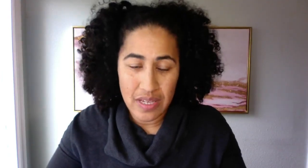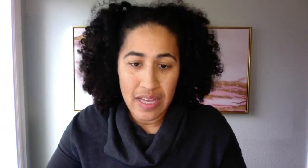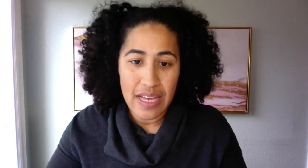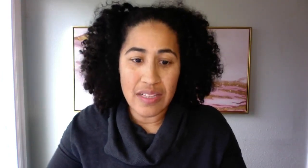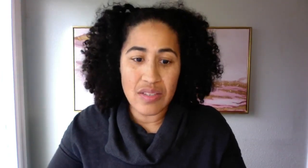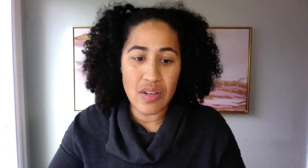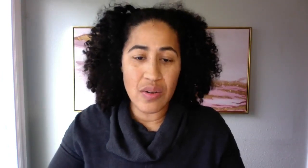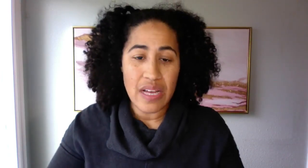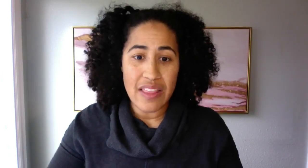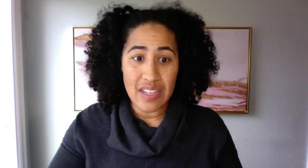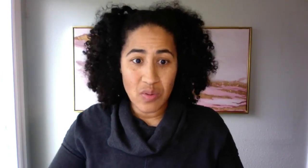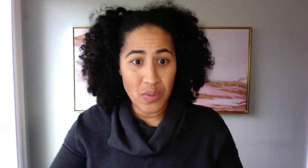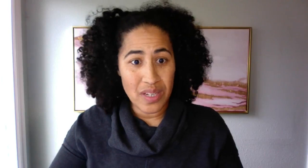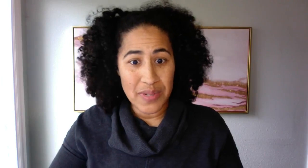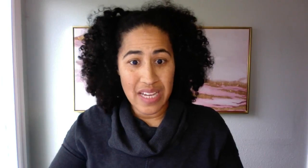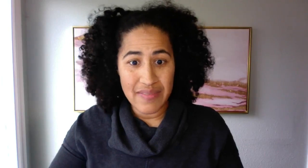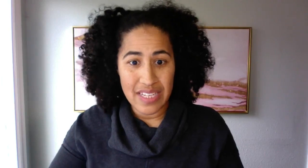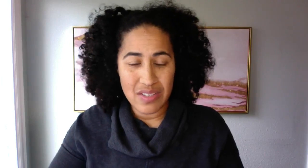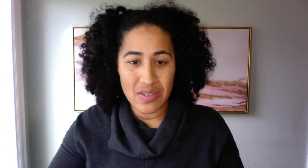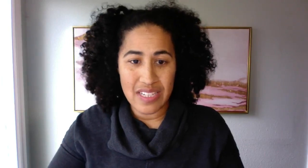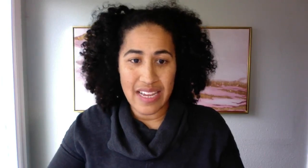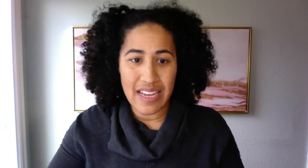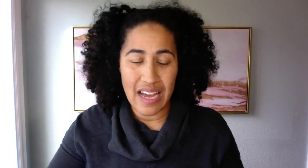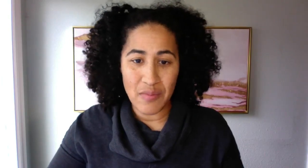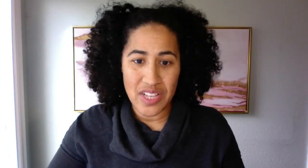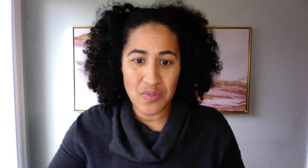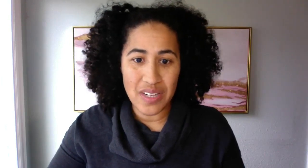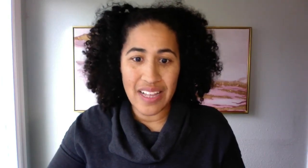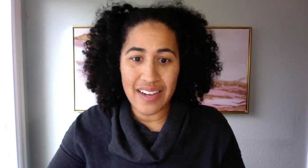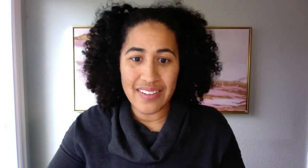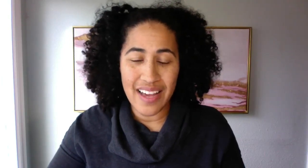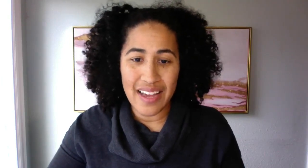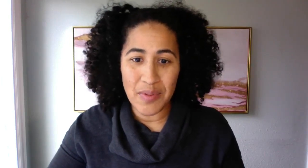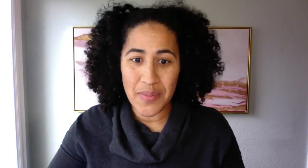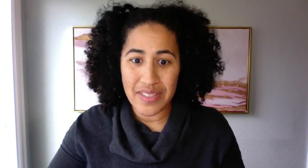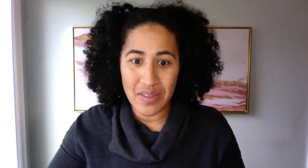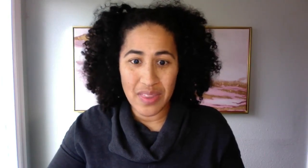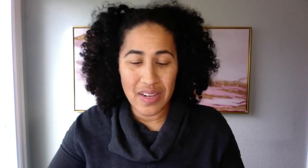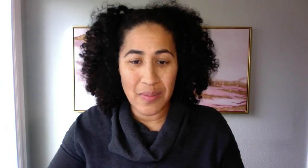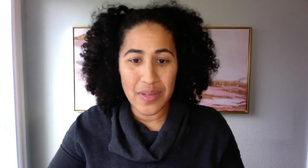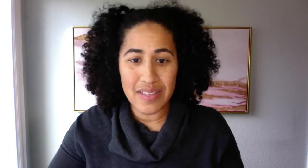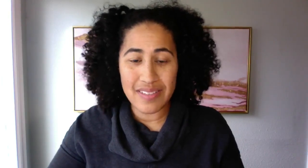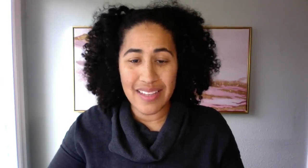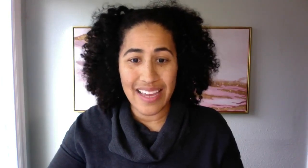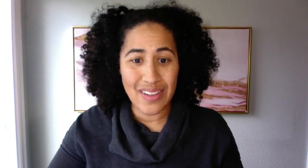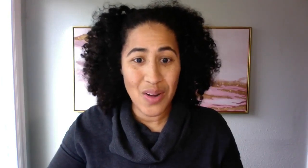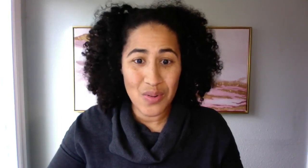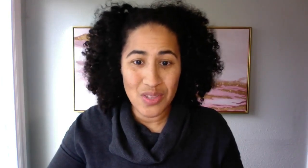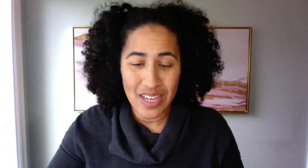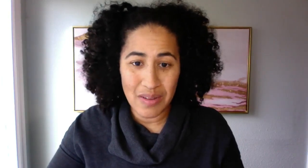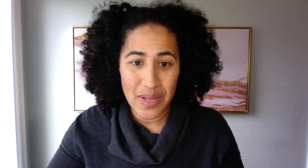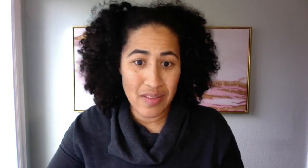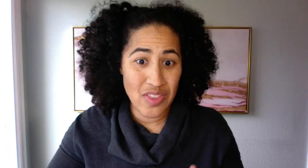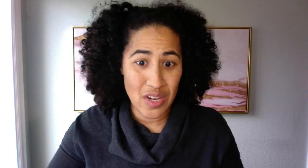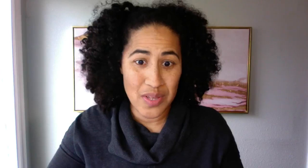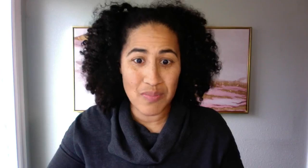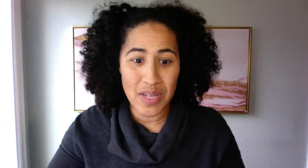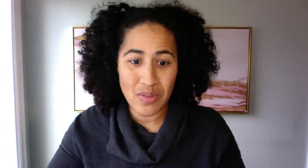And so that's what we're going to be diving into today. I'm Rachel McLeod. I'm a mental therapist, a coach, and a therapist mentor.